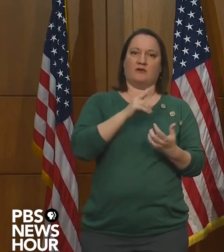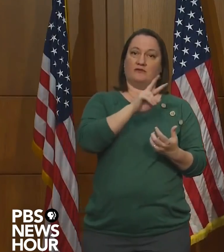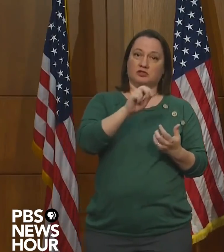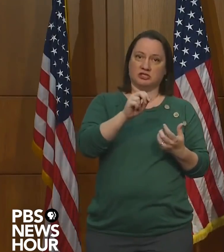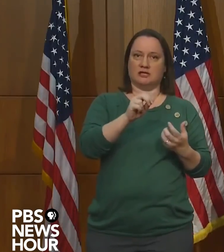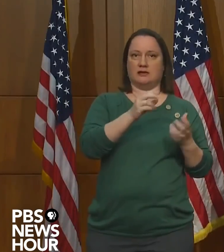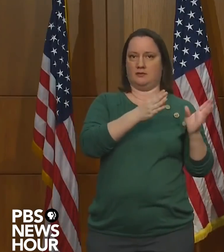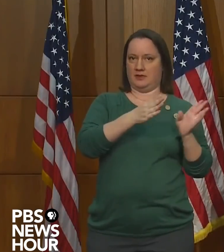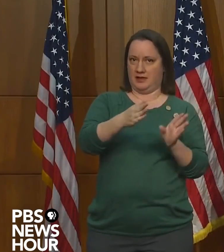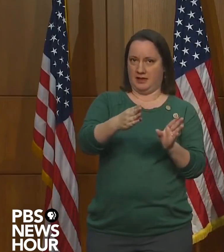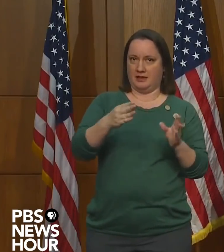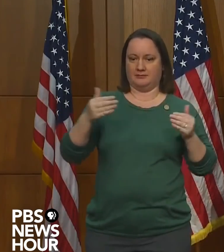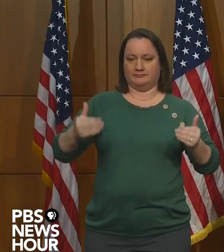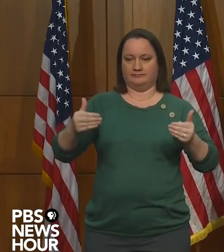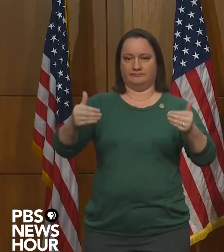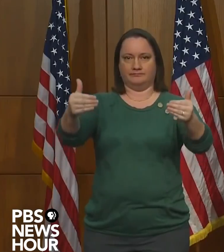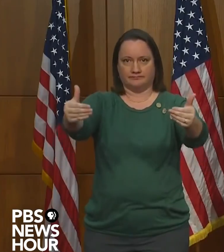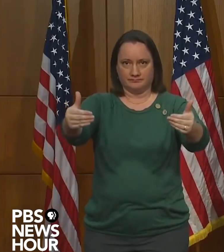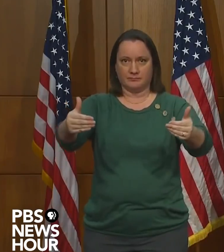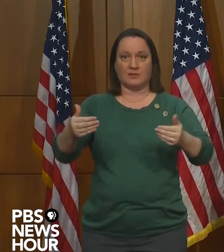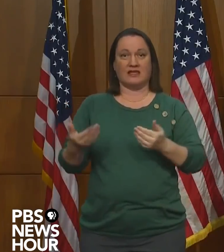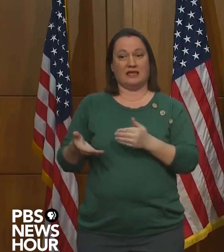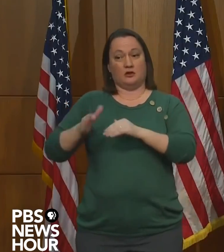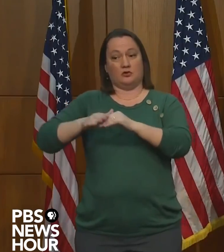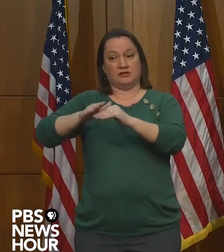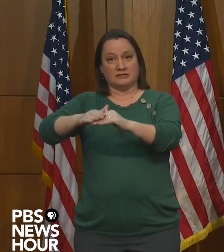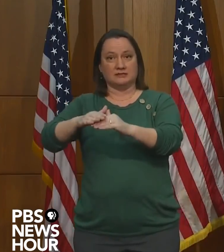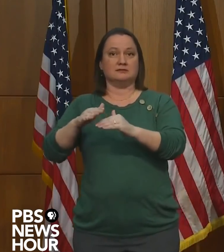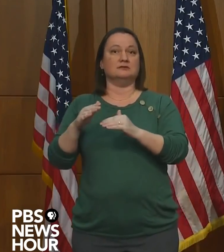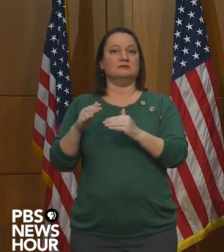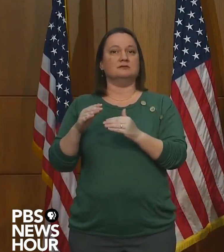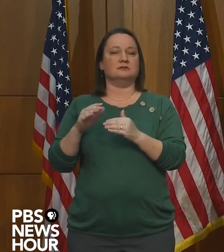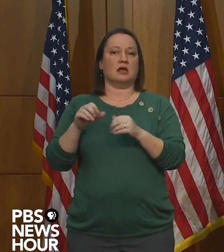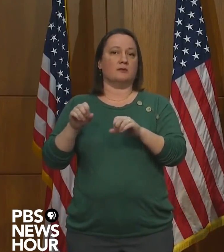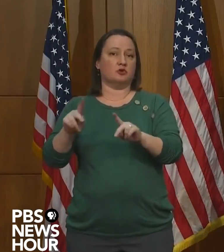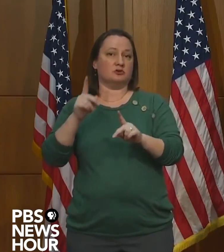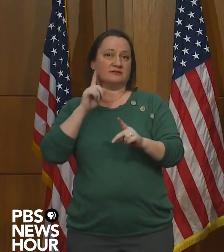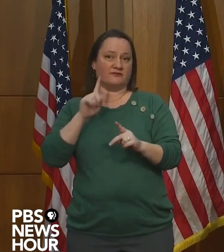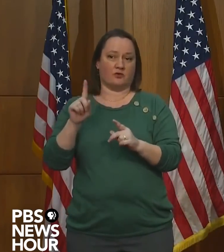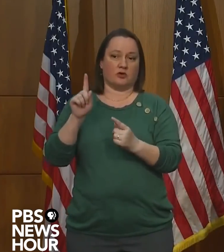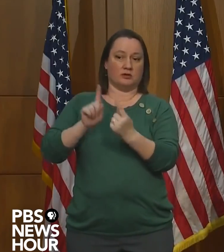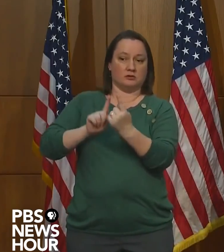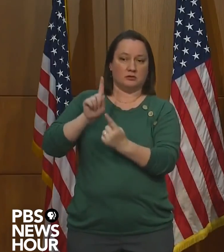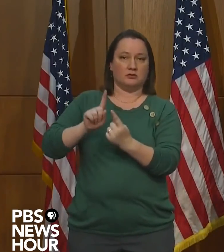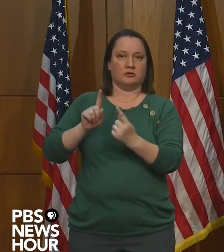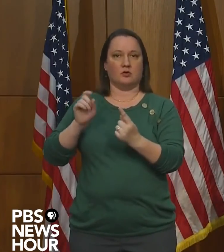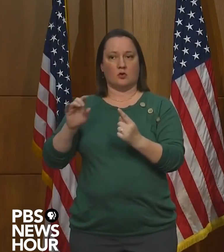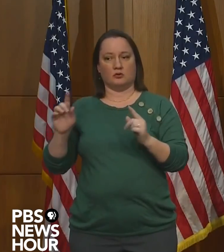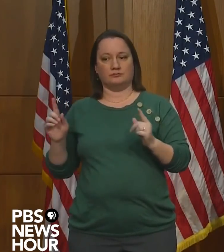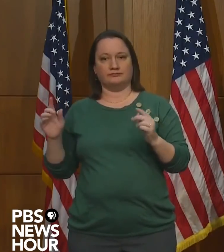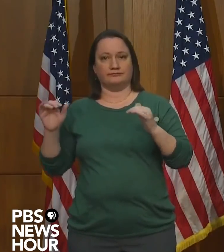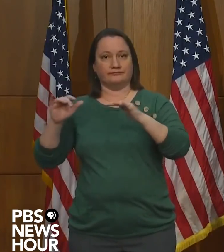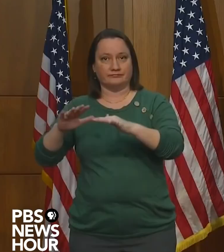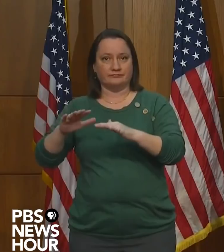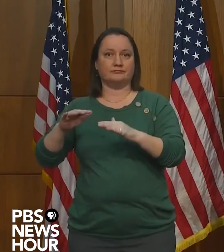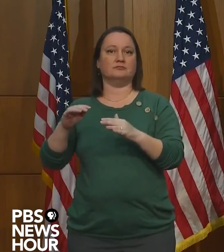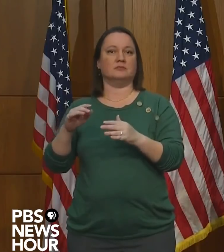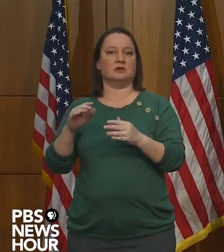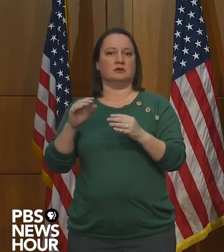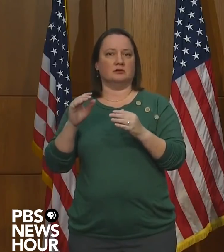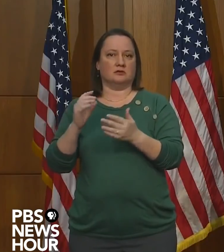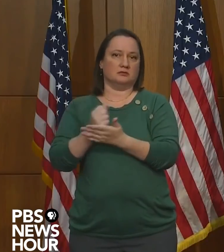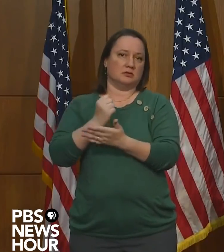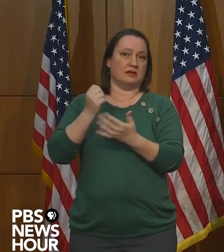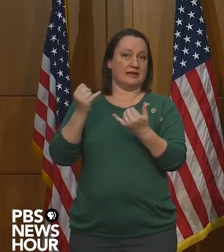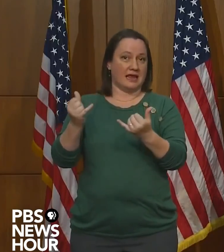up opportunities for in-person instruction beginning immediately. It focuses on the health, social, emotional, and